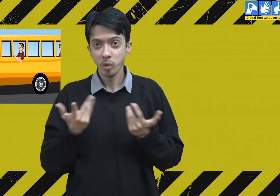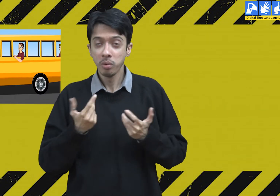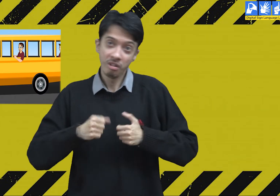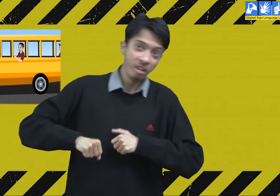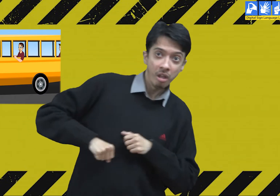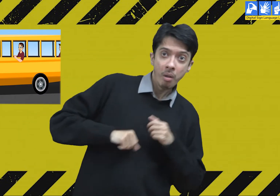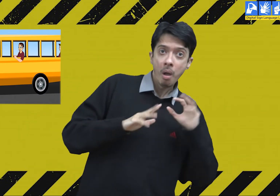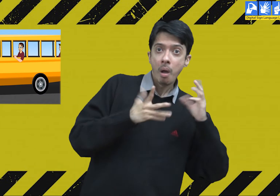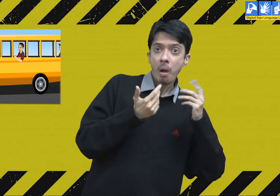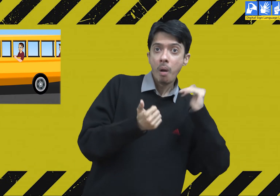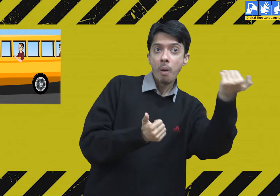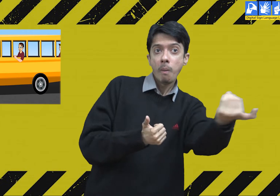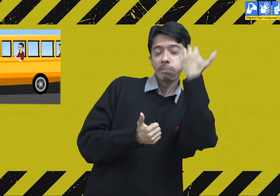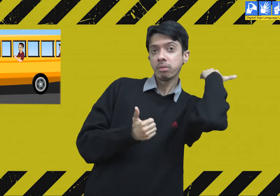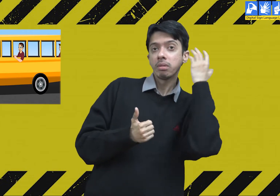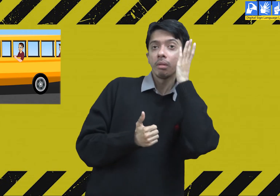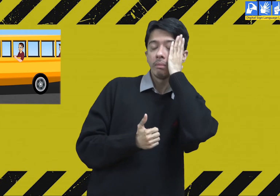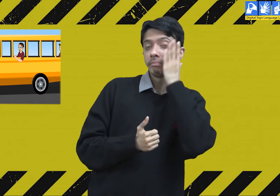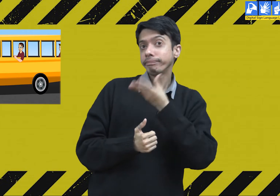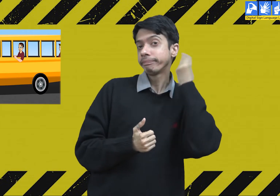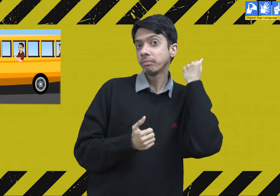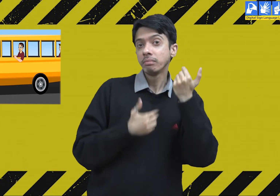If you do so, then you may get hurt.